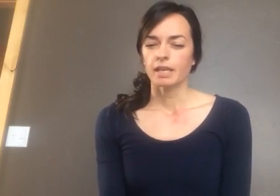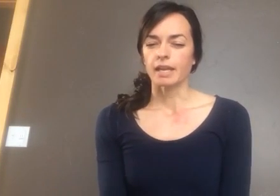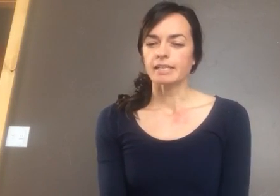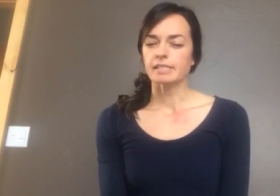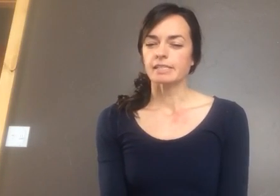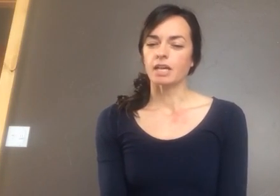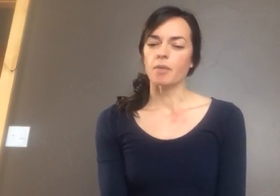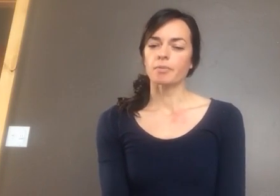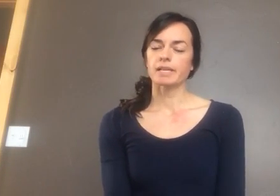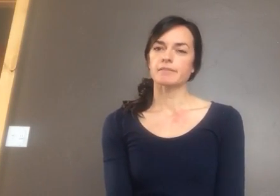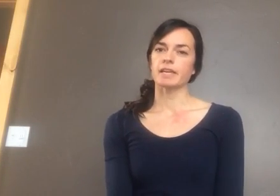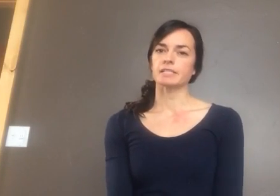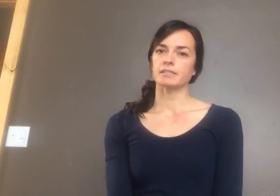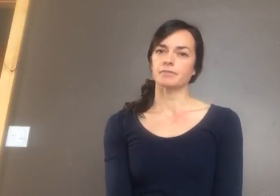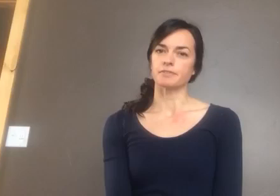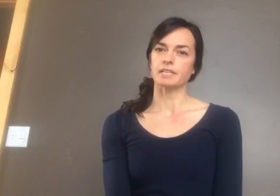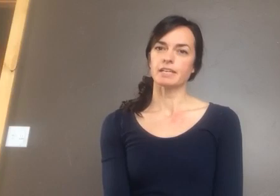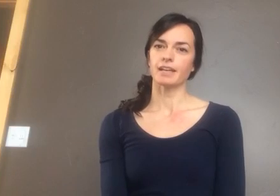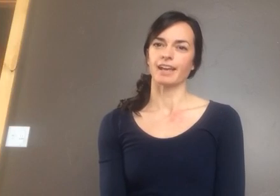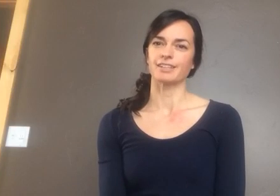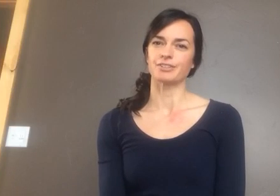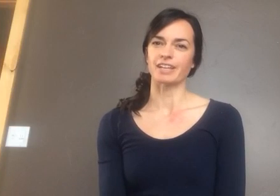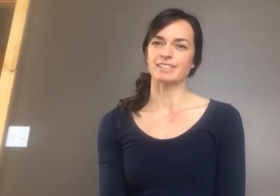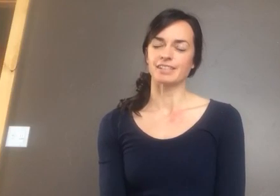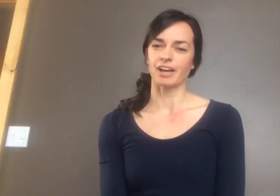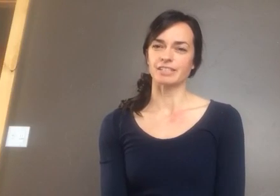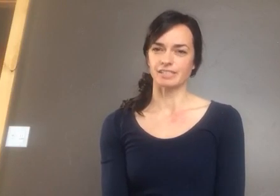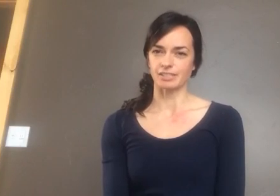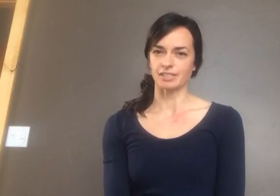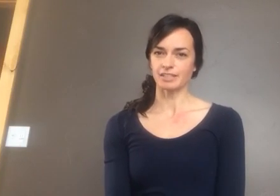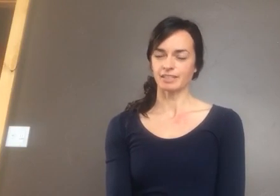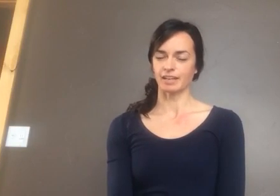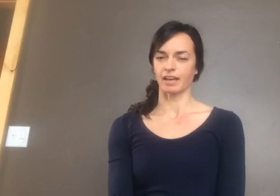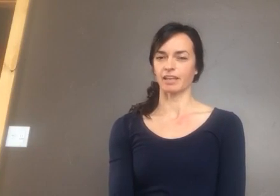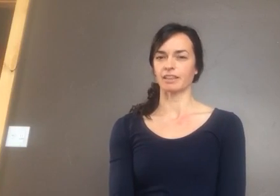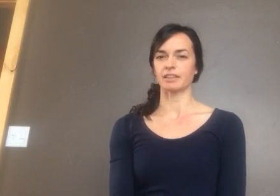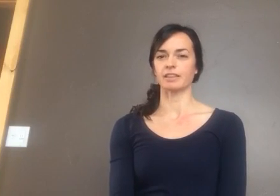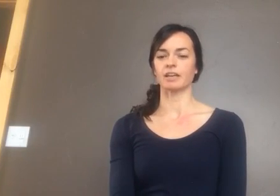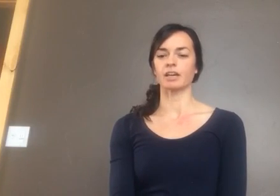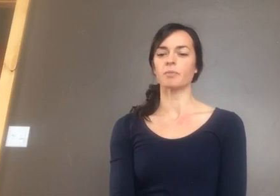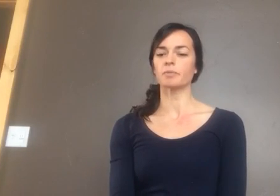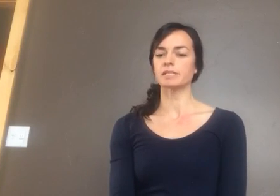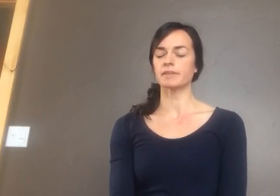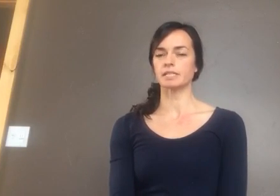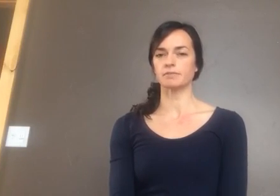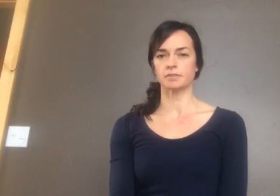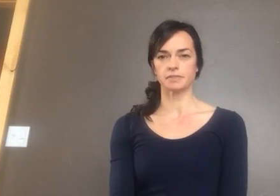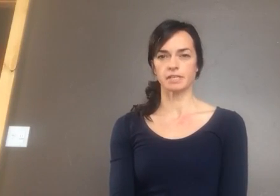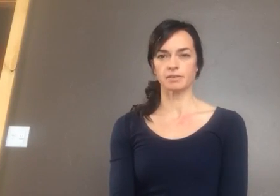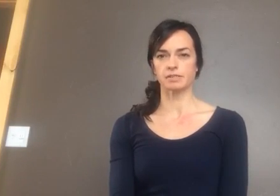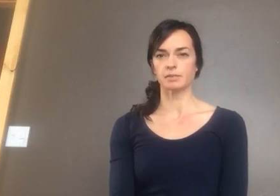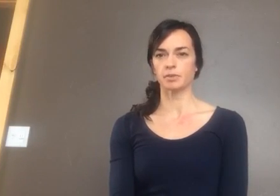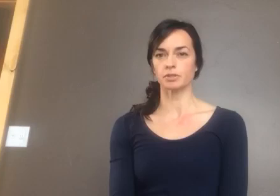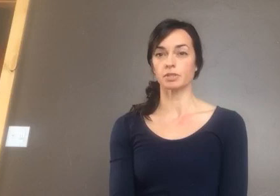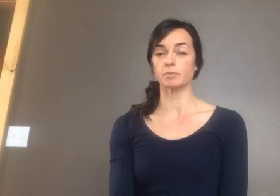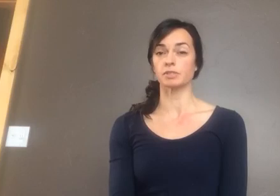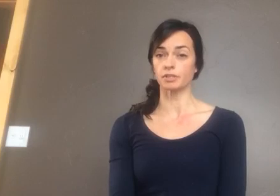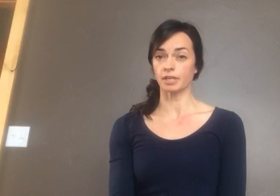Next is the Compromise of 1850 and the Dred Scott decision. The Compromise of 1850 similar to the Missouri